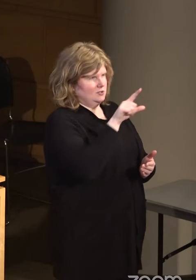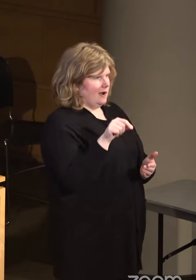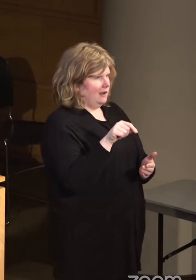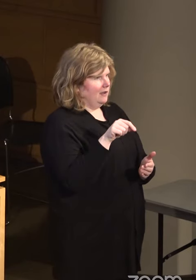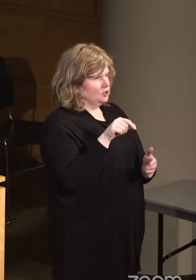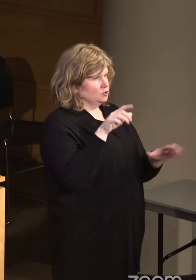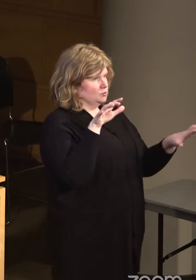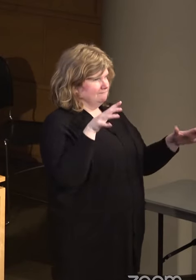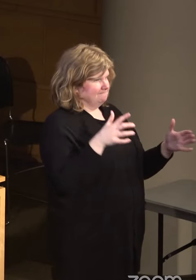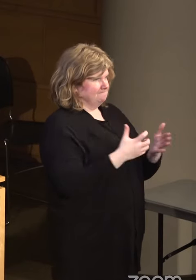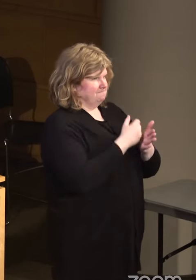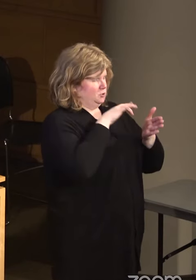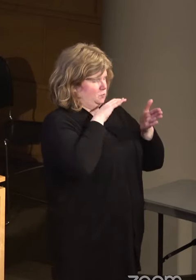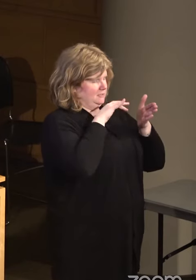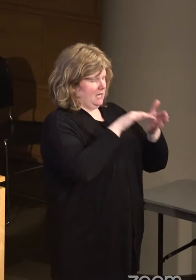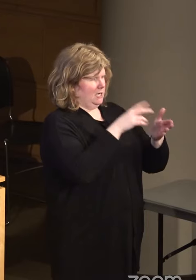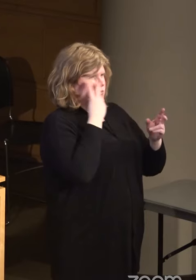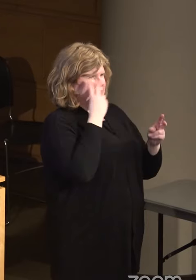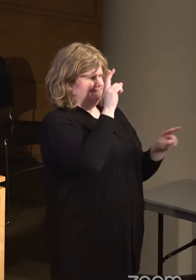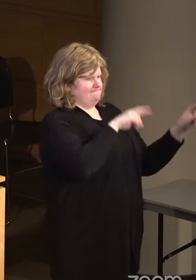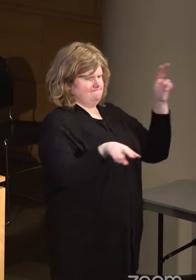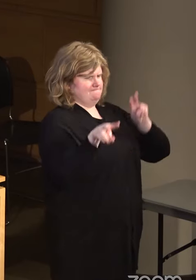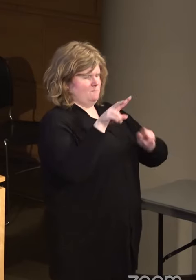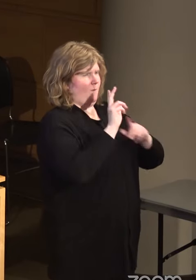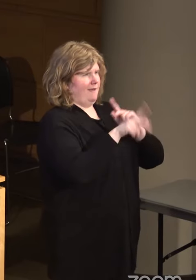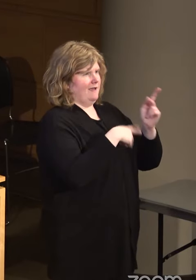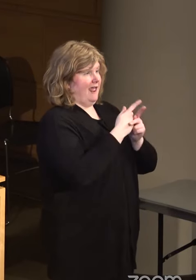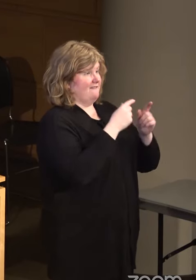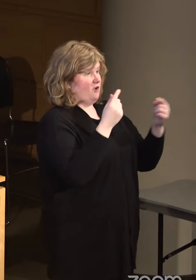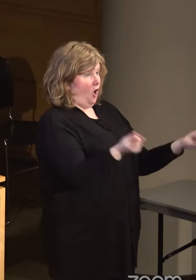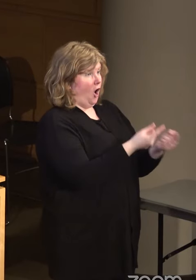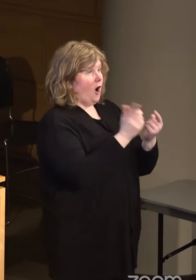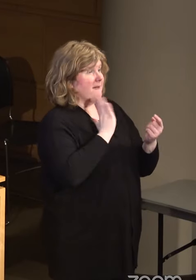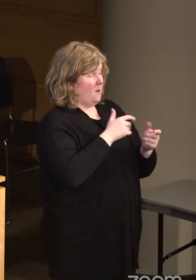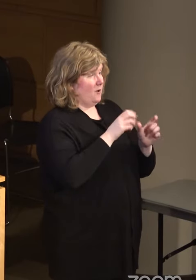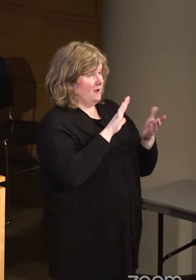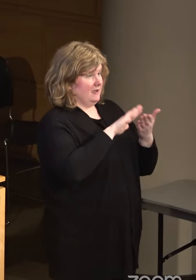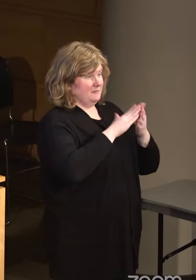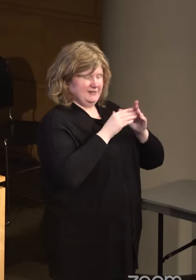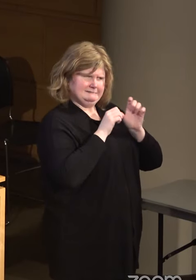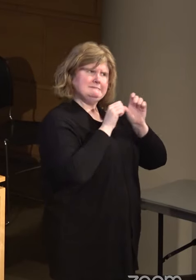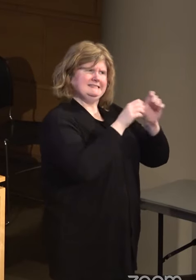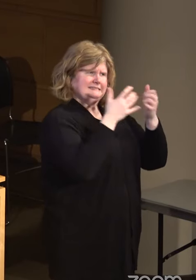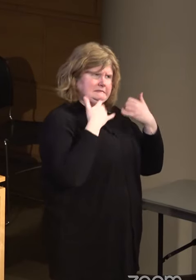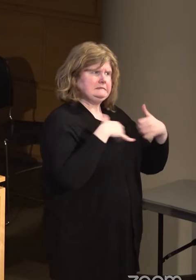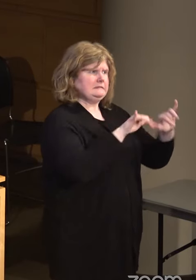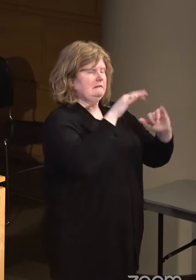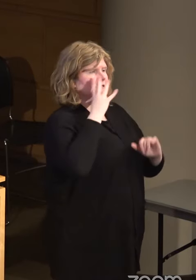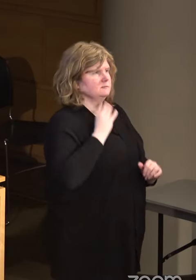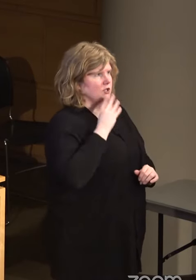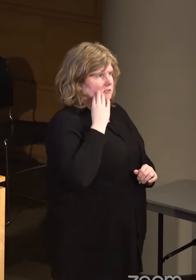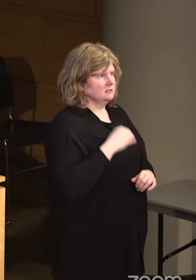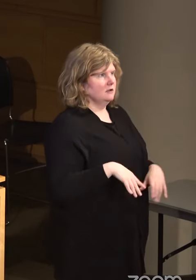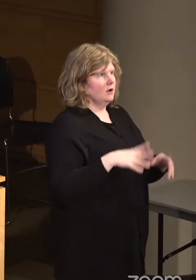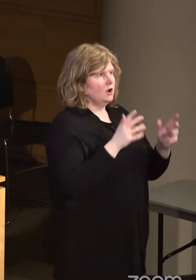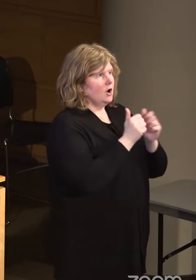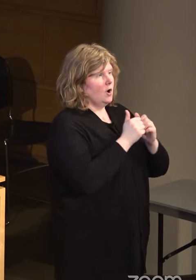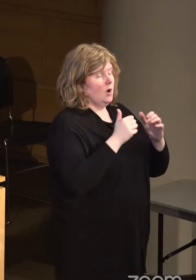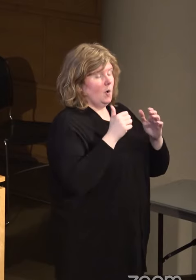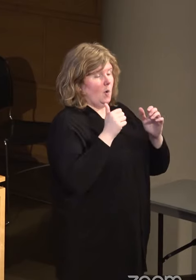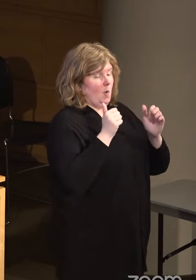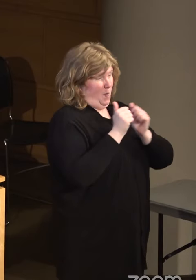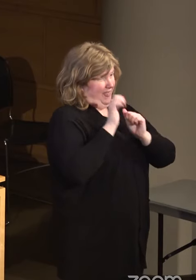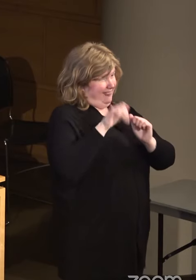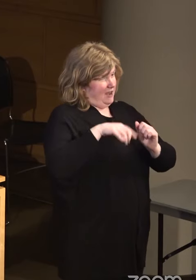study about what kind of harm our communities continue to experience, right? And without, with that